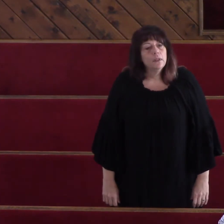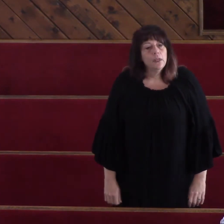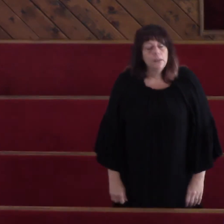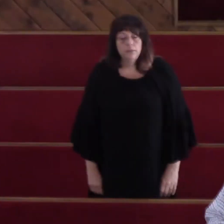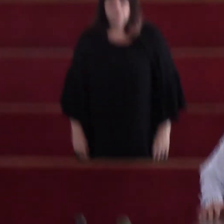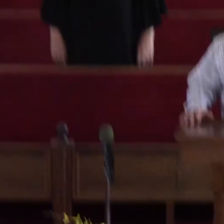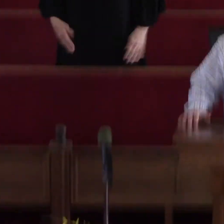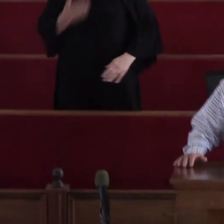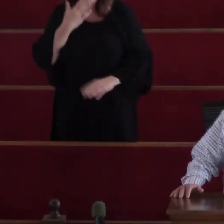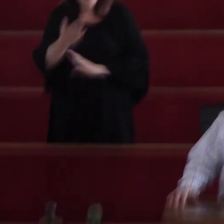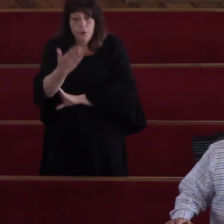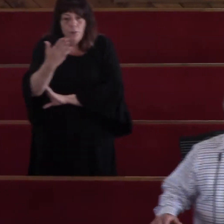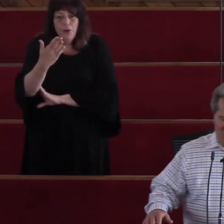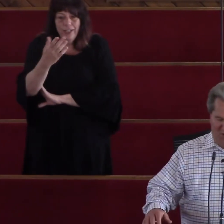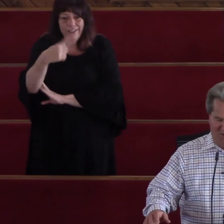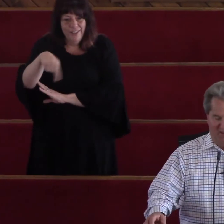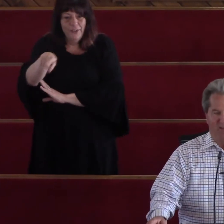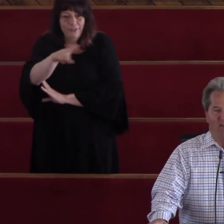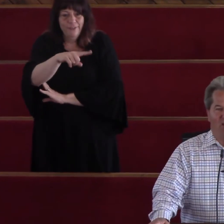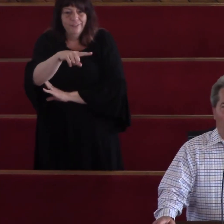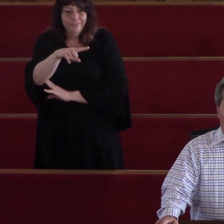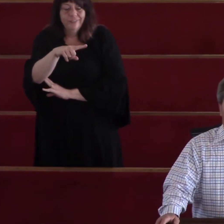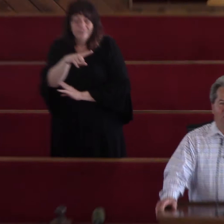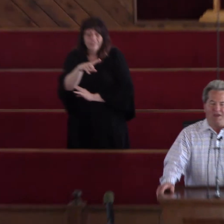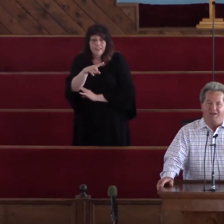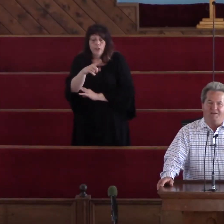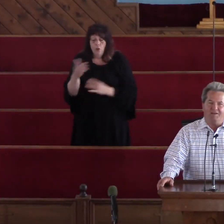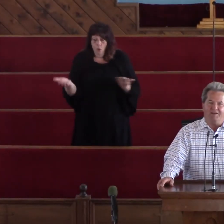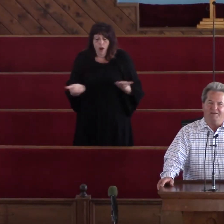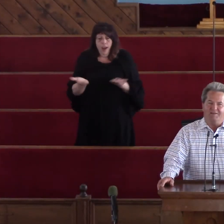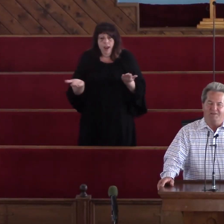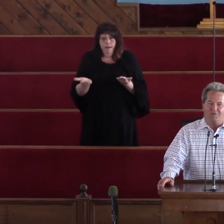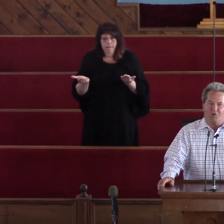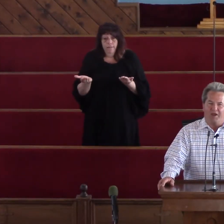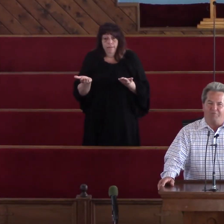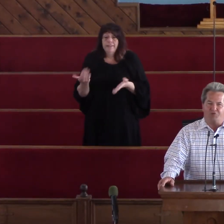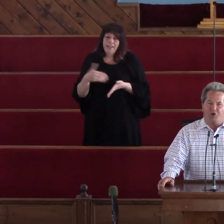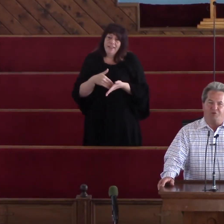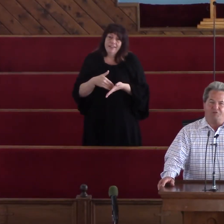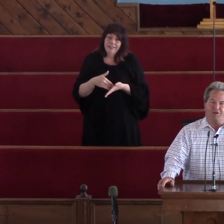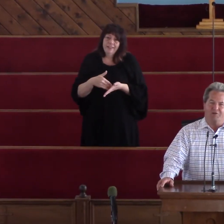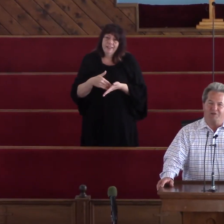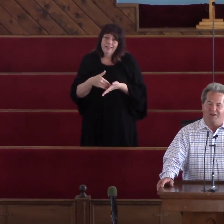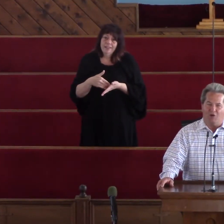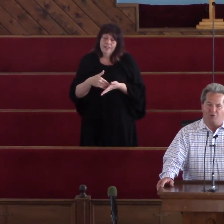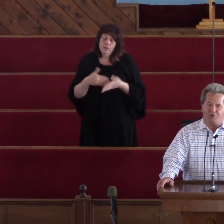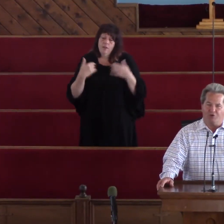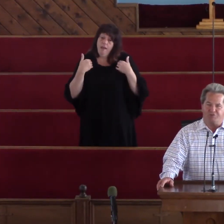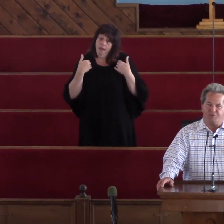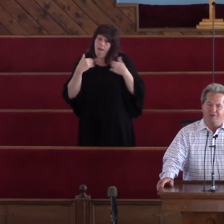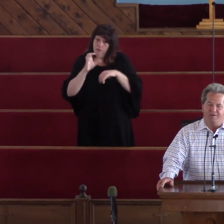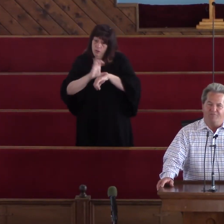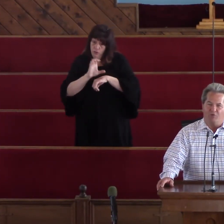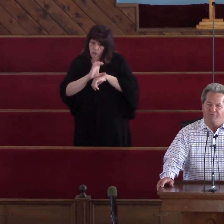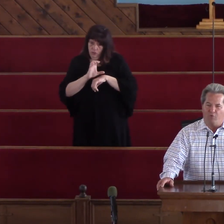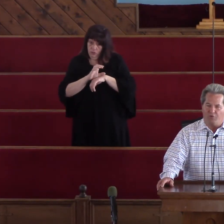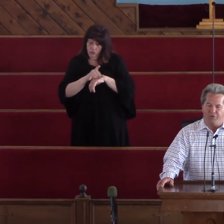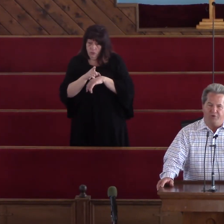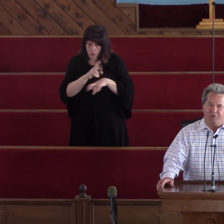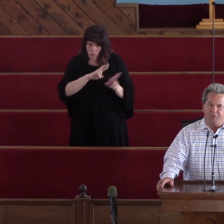Good morning to you We're here once again Going to have church Here at Kellogg Church